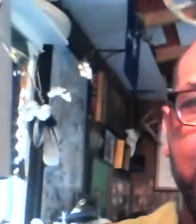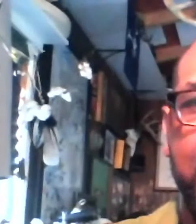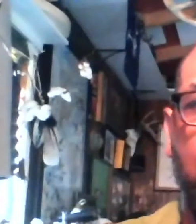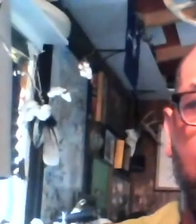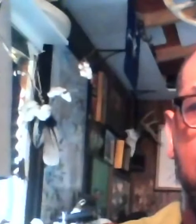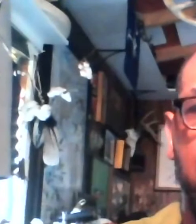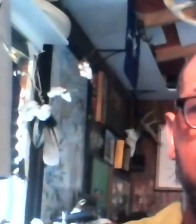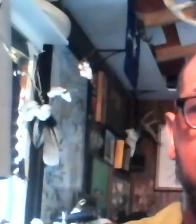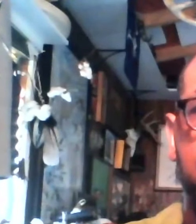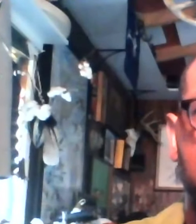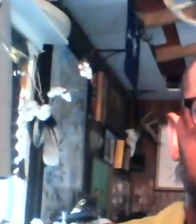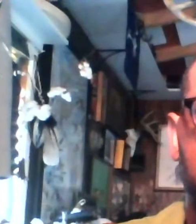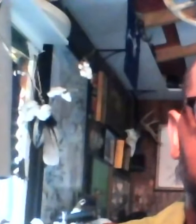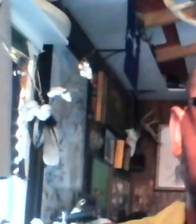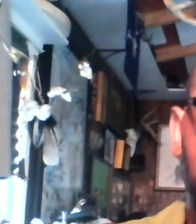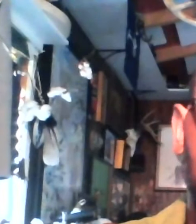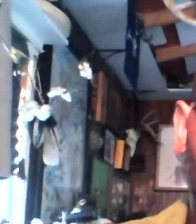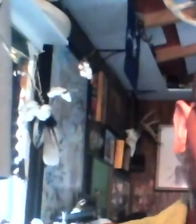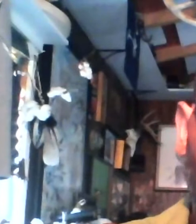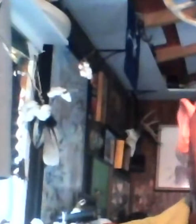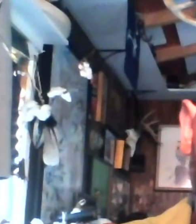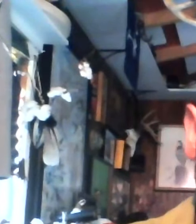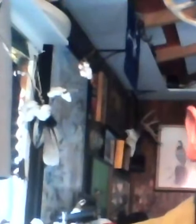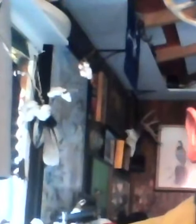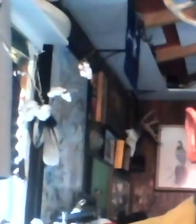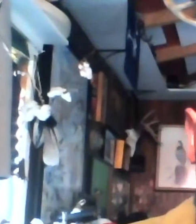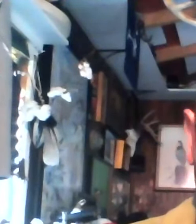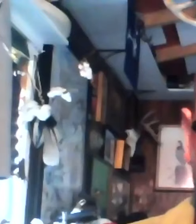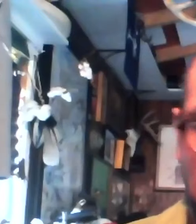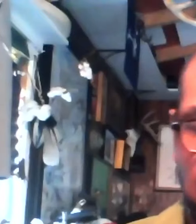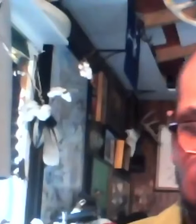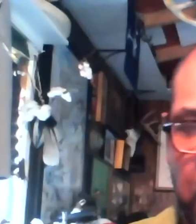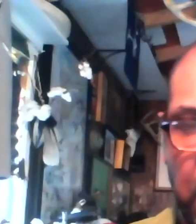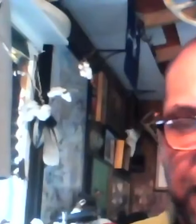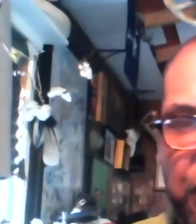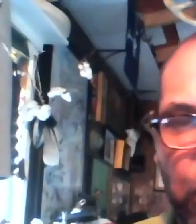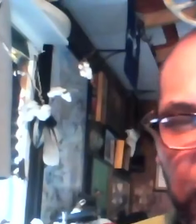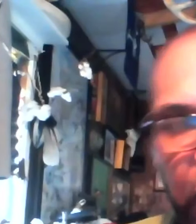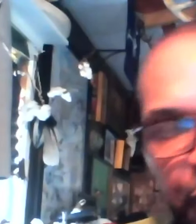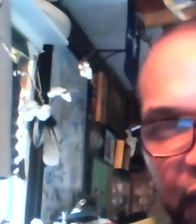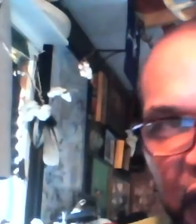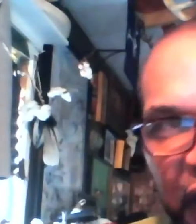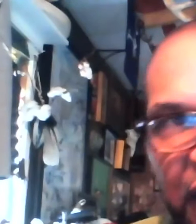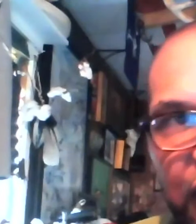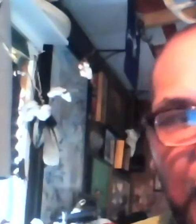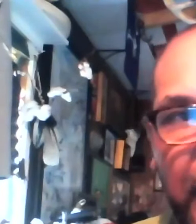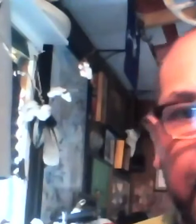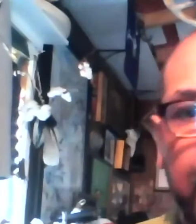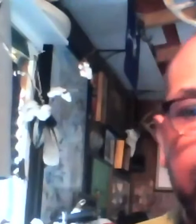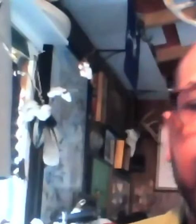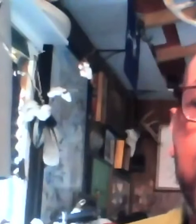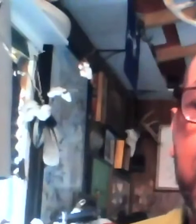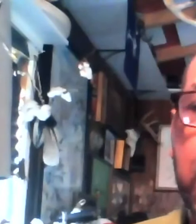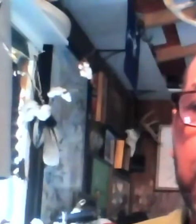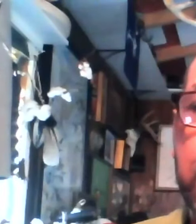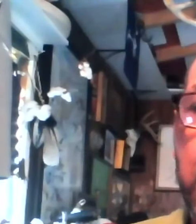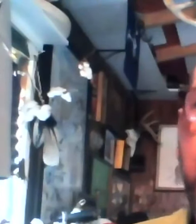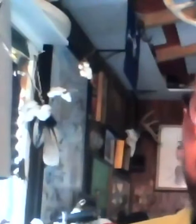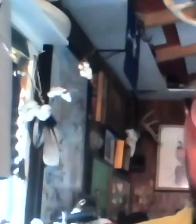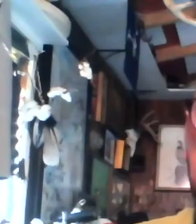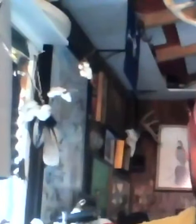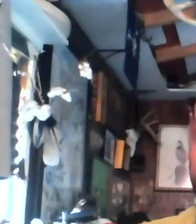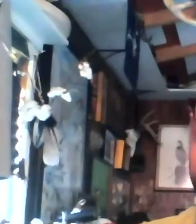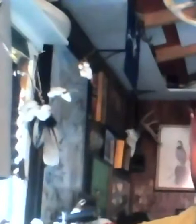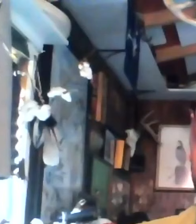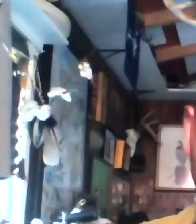for today. And I hope that what this does is just gives you a little bit of insight into this